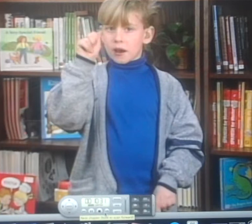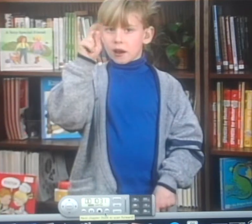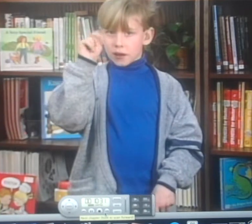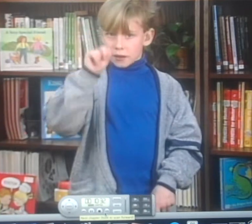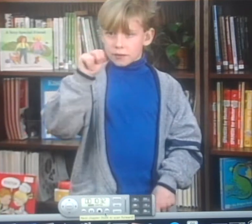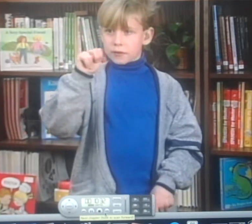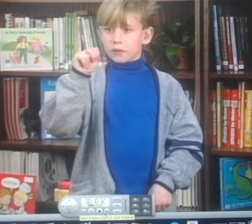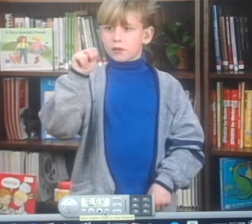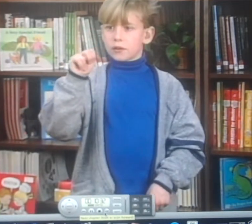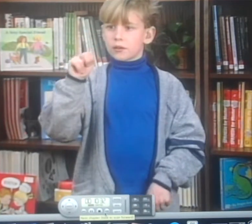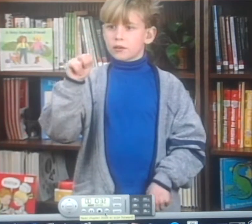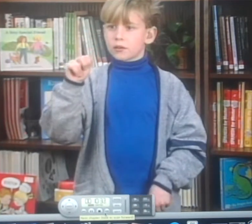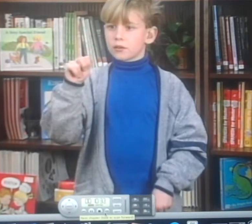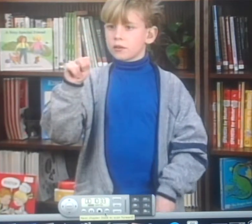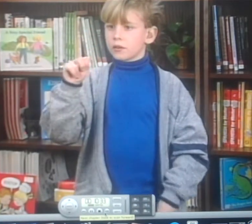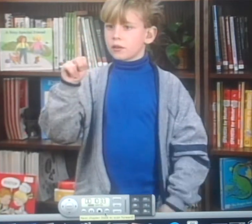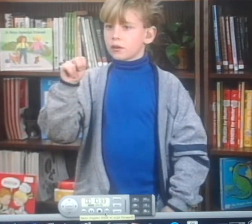My name is Ryan.